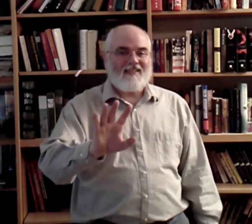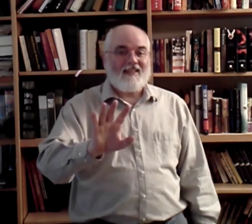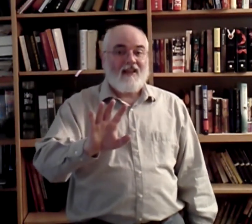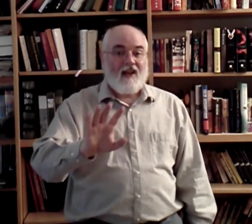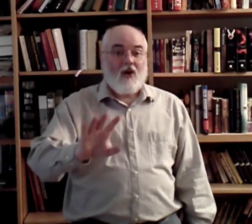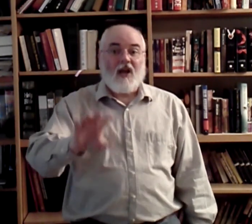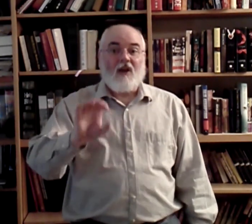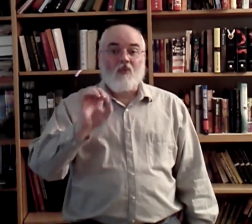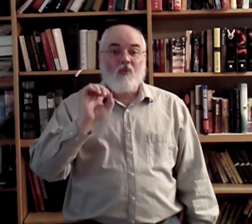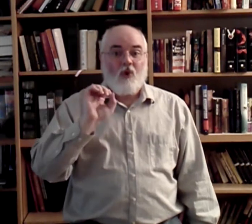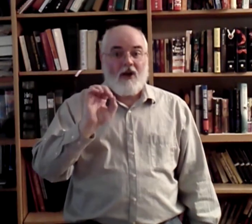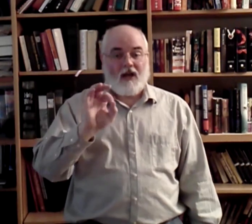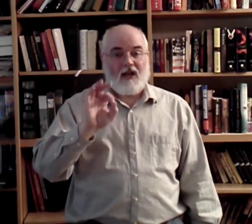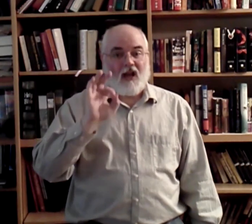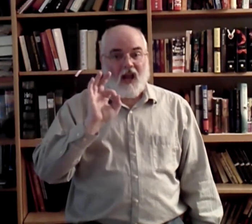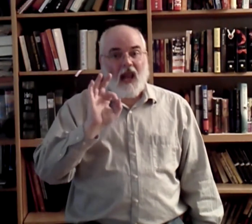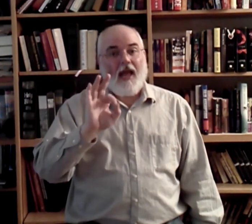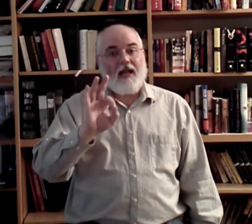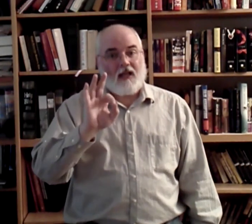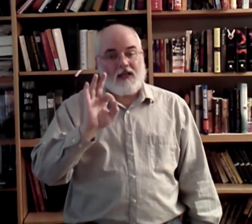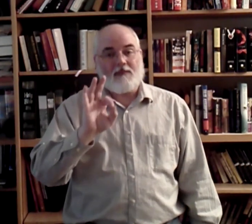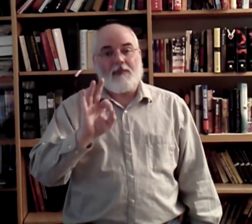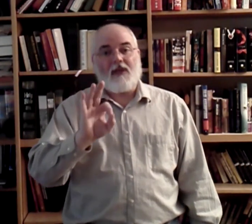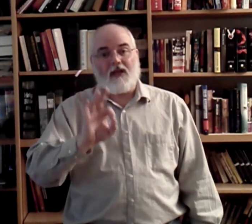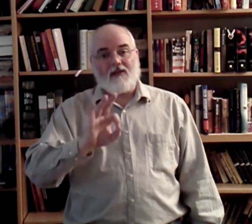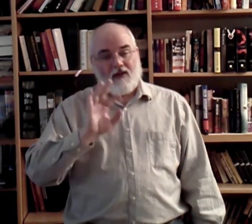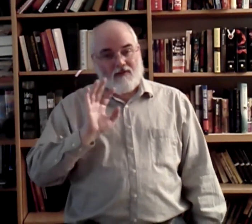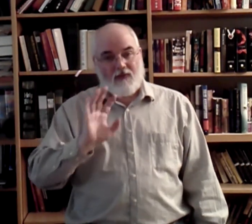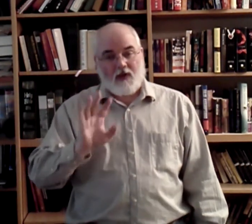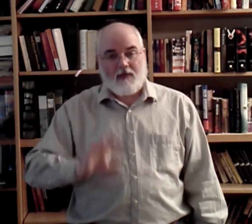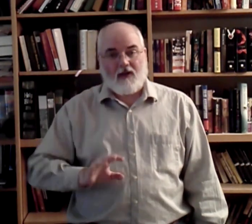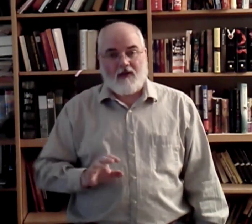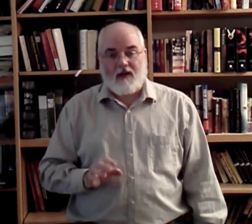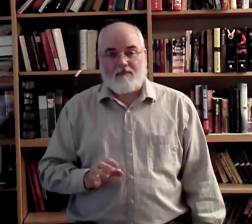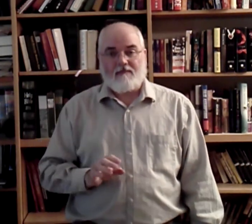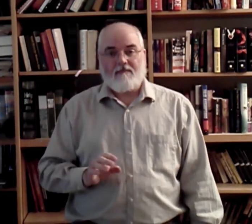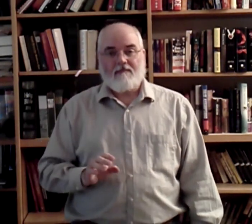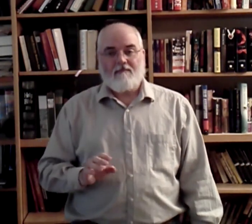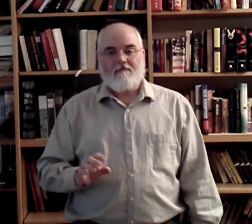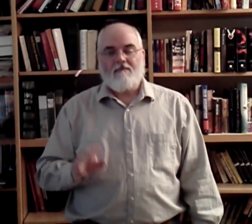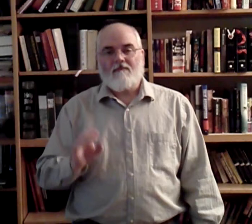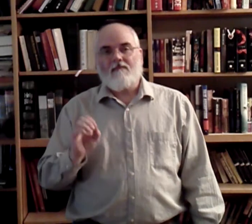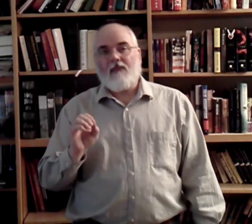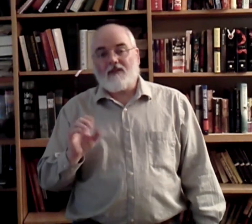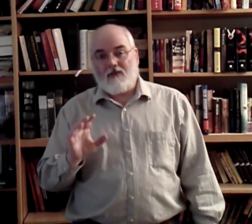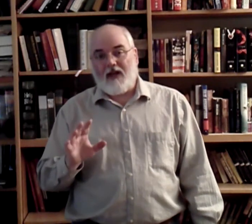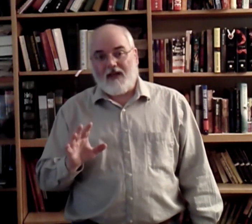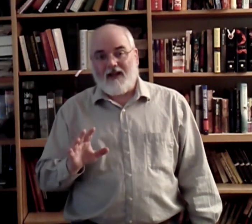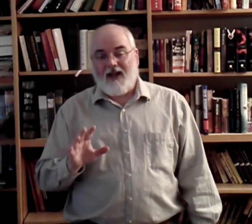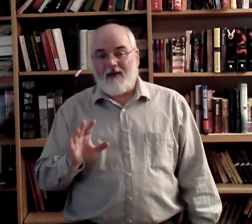can really lightning speed fingerspell your name. That's great. I